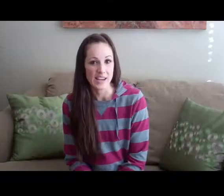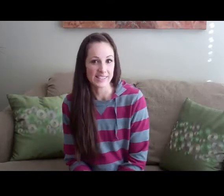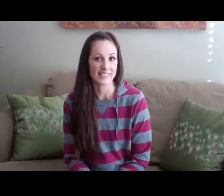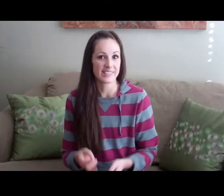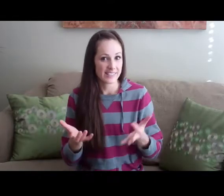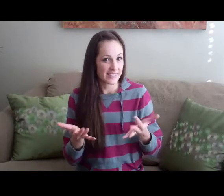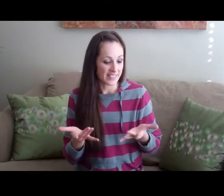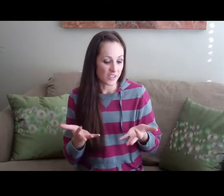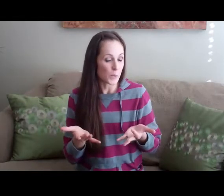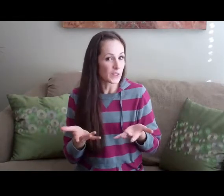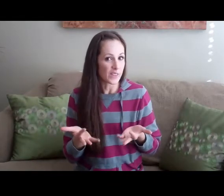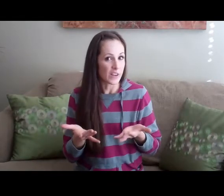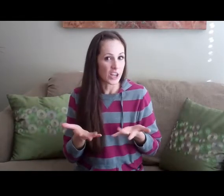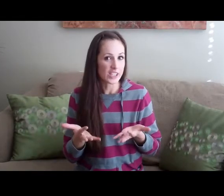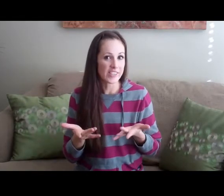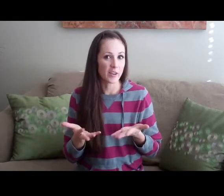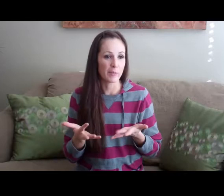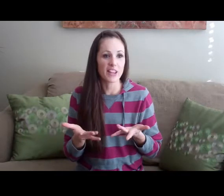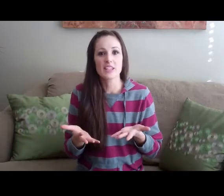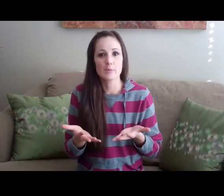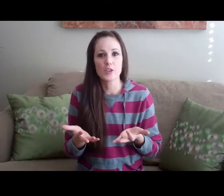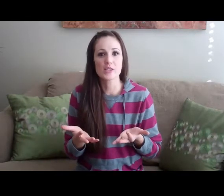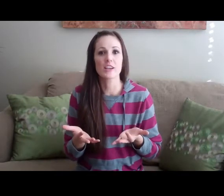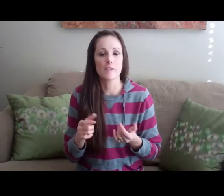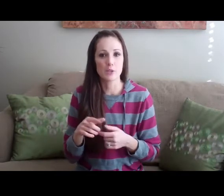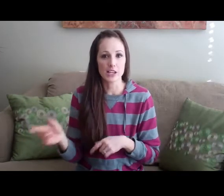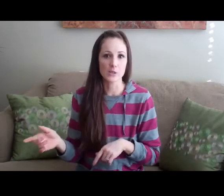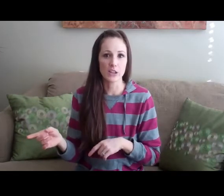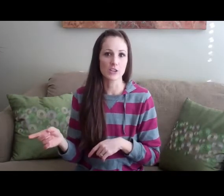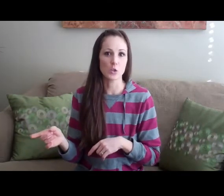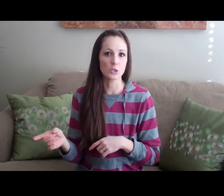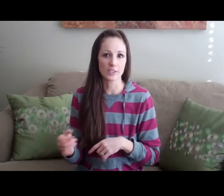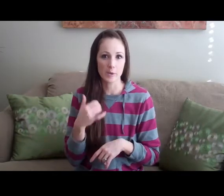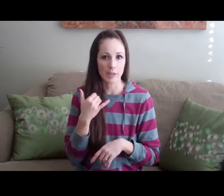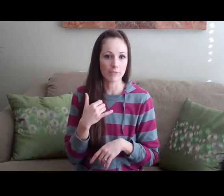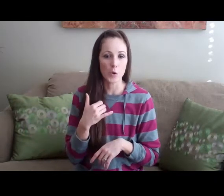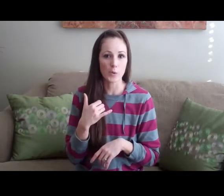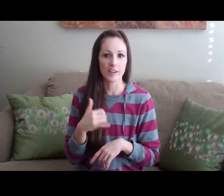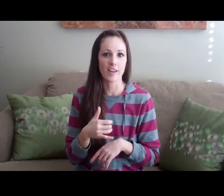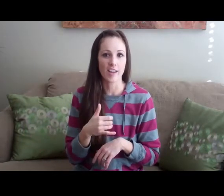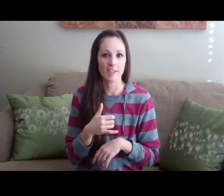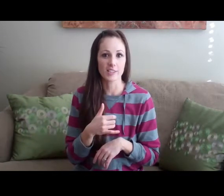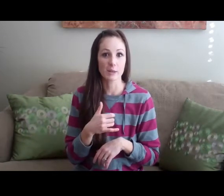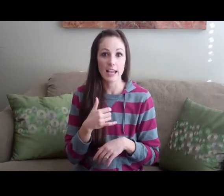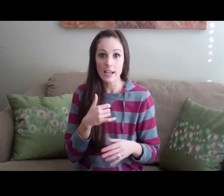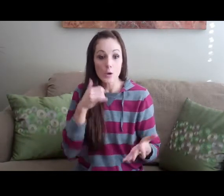wait. And just wiggle your fingers up, A lot of times I'll use it like if I'm talking to another adult or if I'm on the phone, I'll just be like, hey,